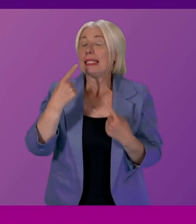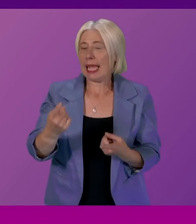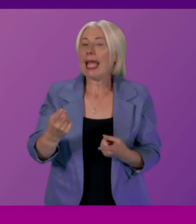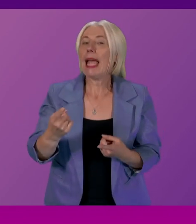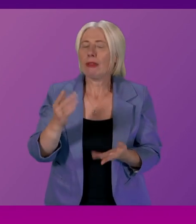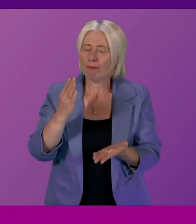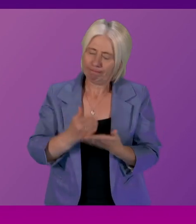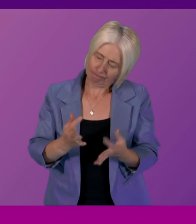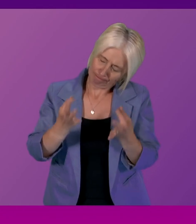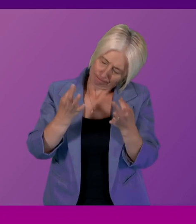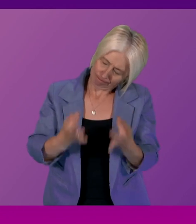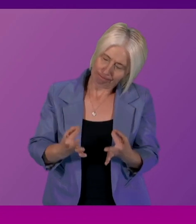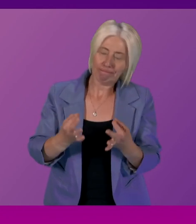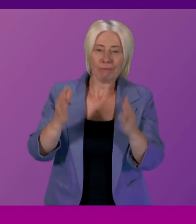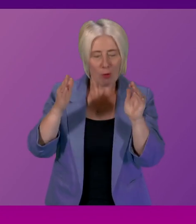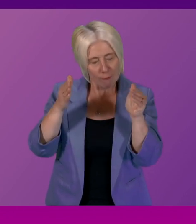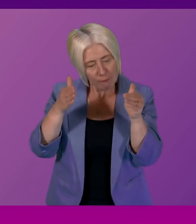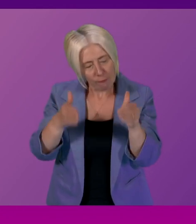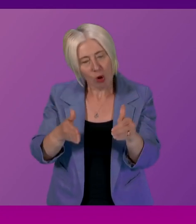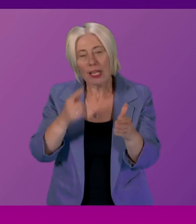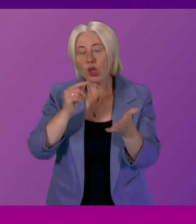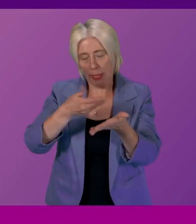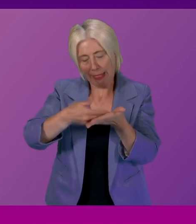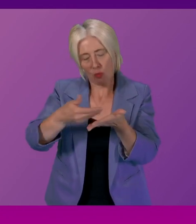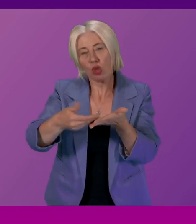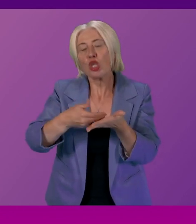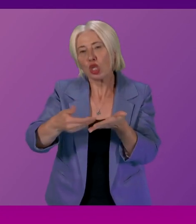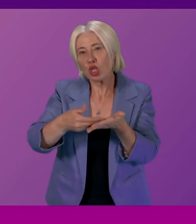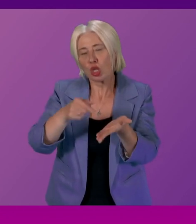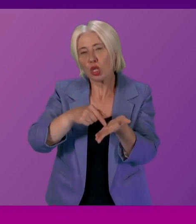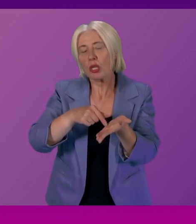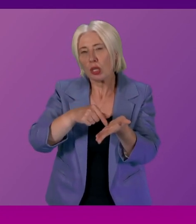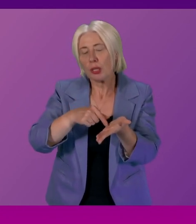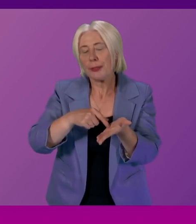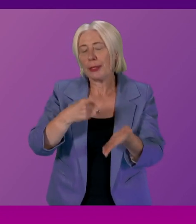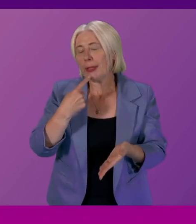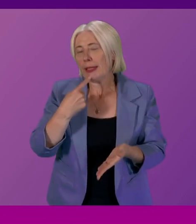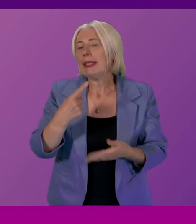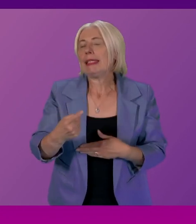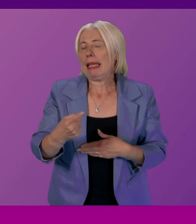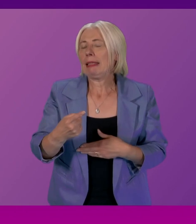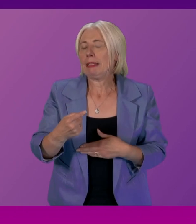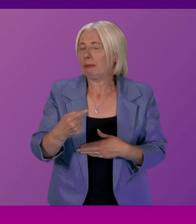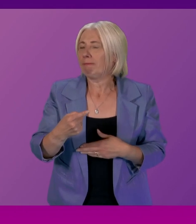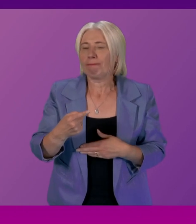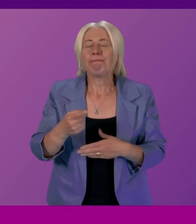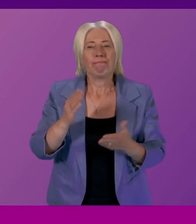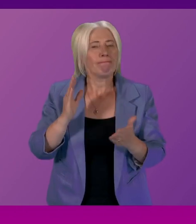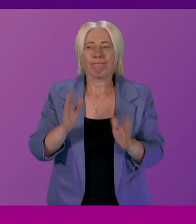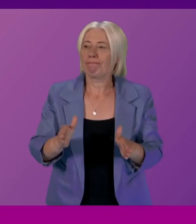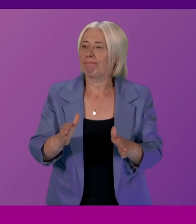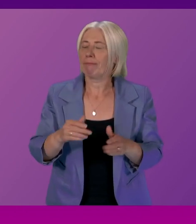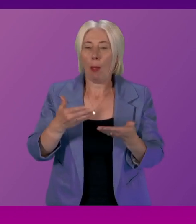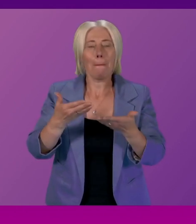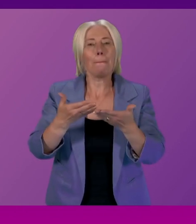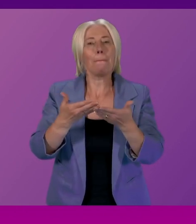precise and focused in the language that she used and of course she mentioned that it would not be in